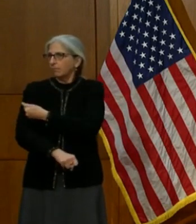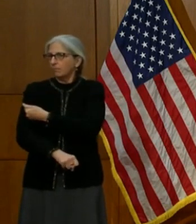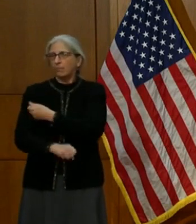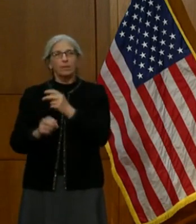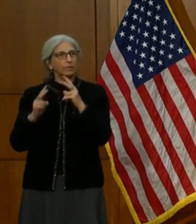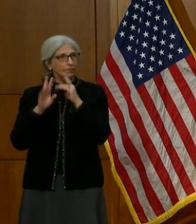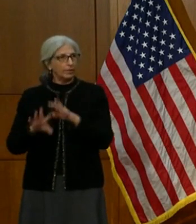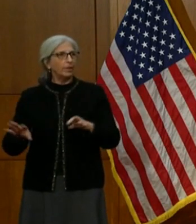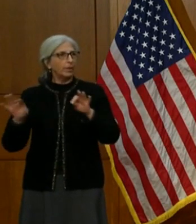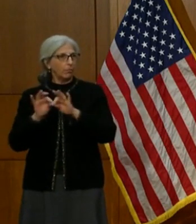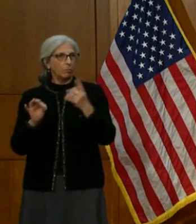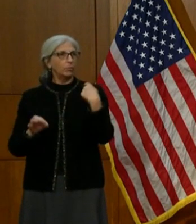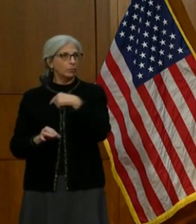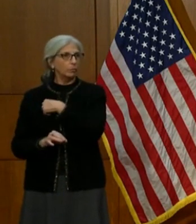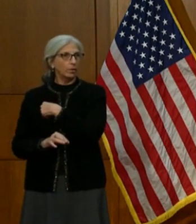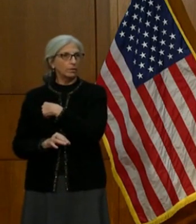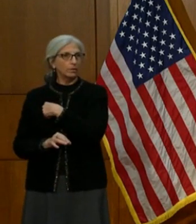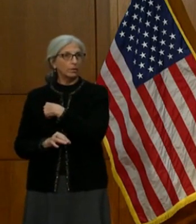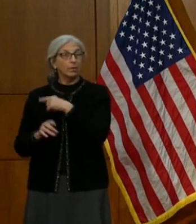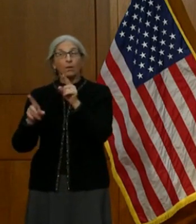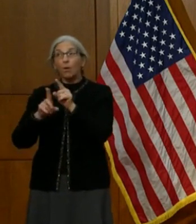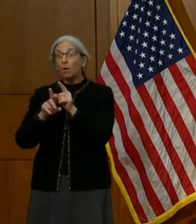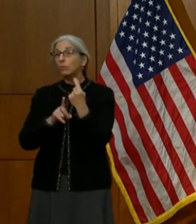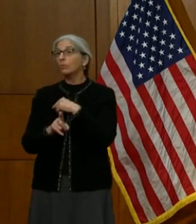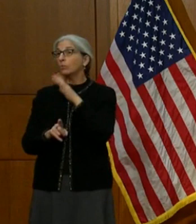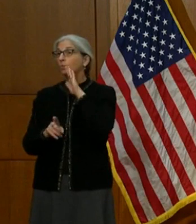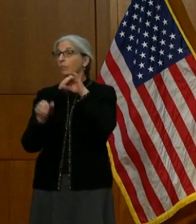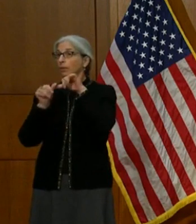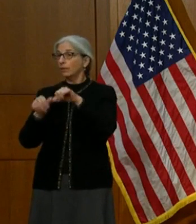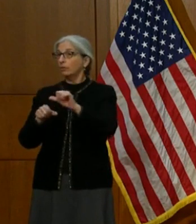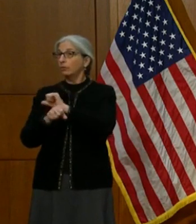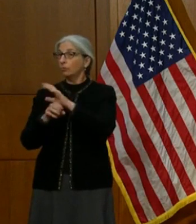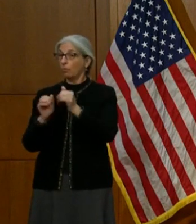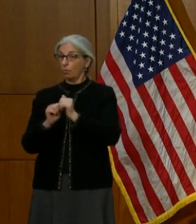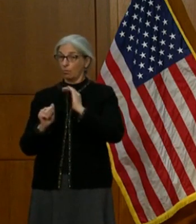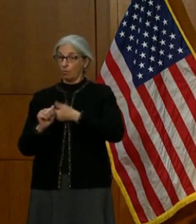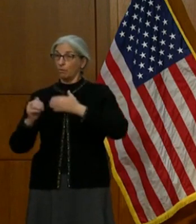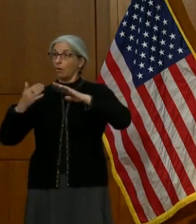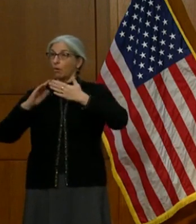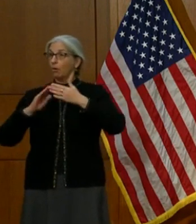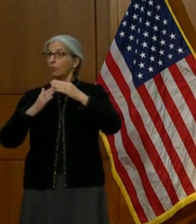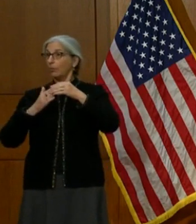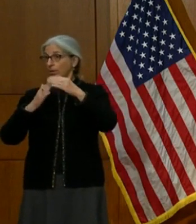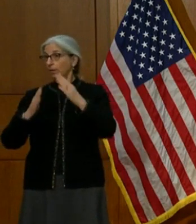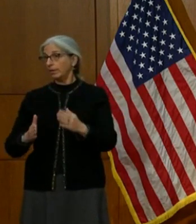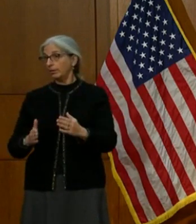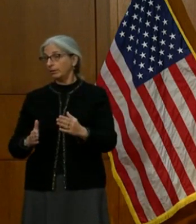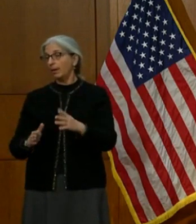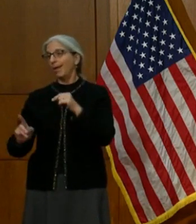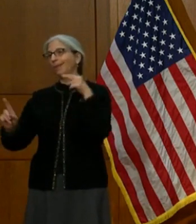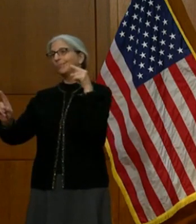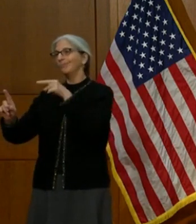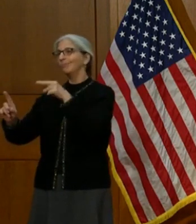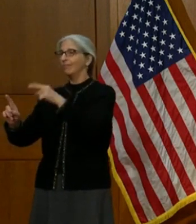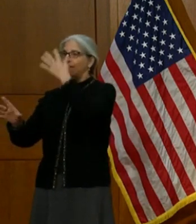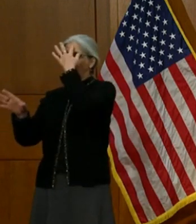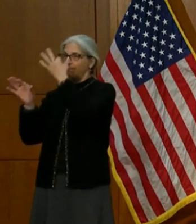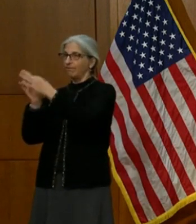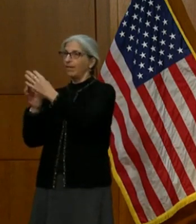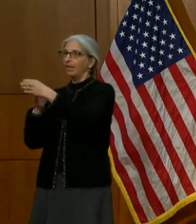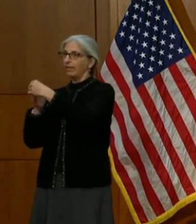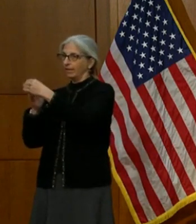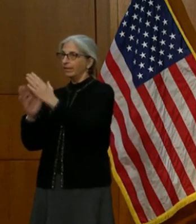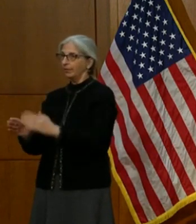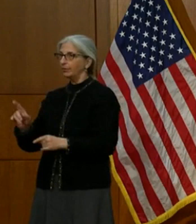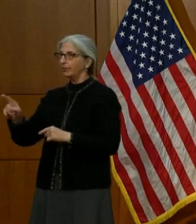And then we'll continue to work with our community leaders and especially our faith leaders. They were very helpful when it